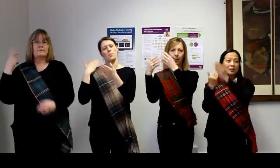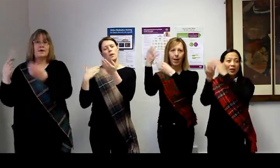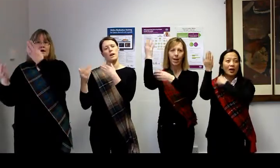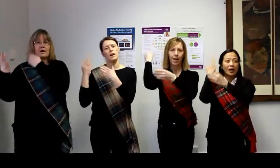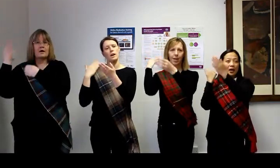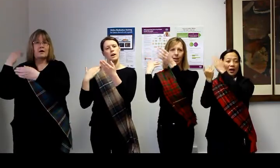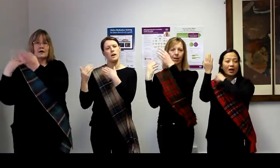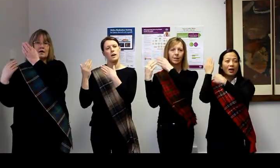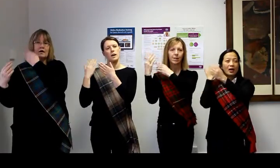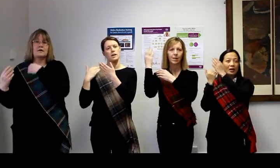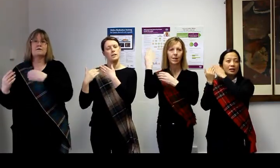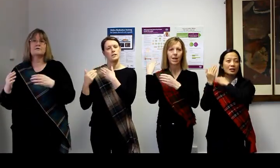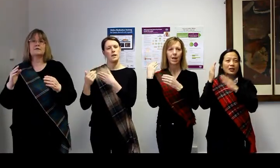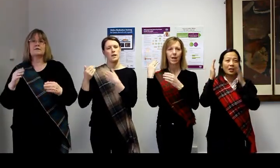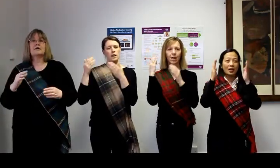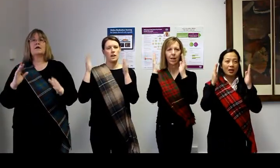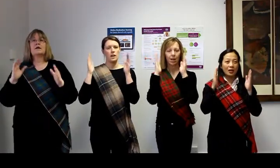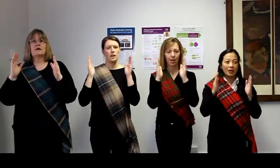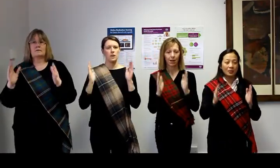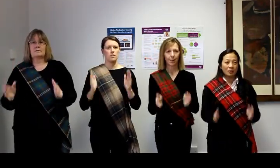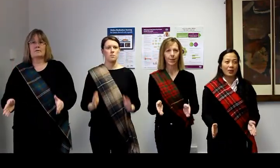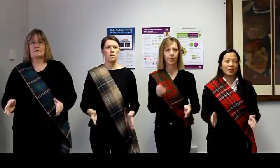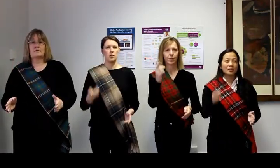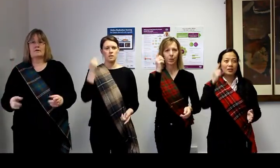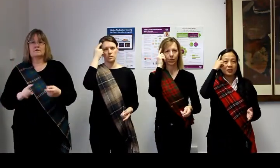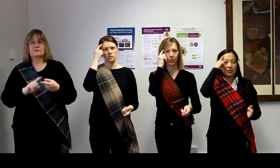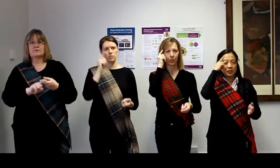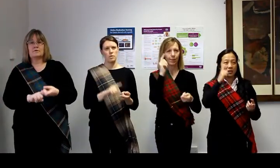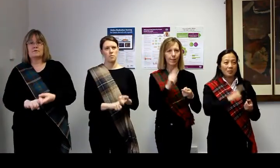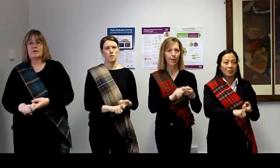past they must remain.